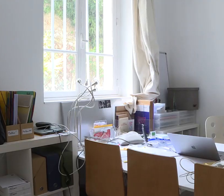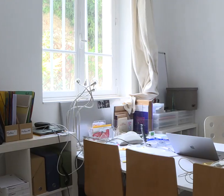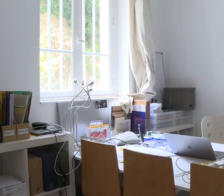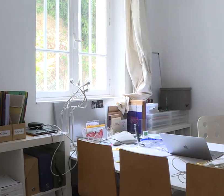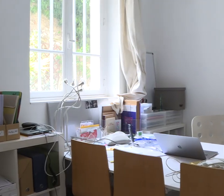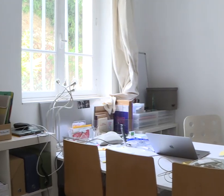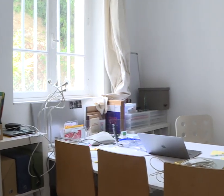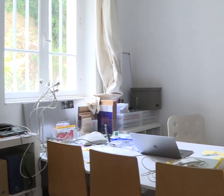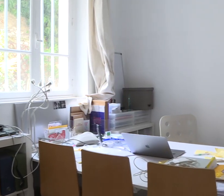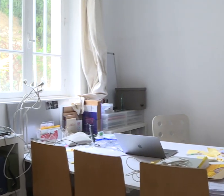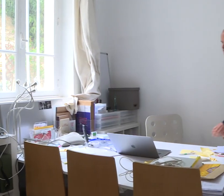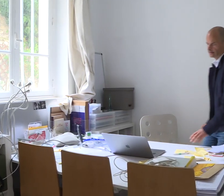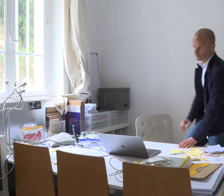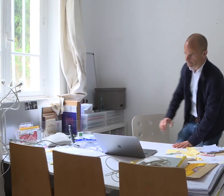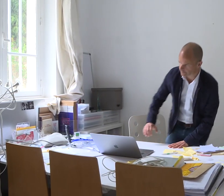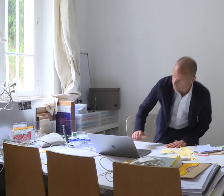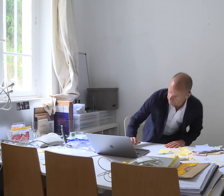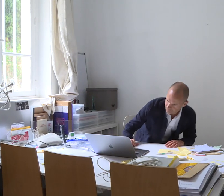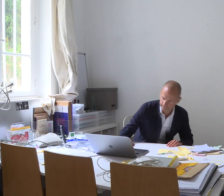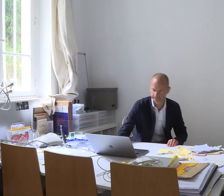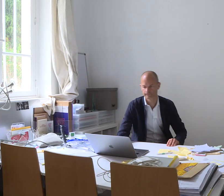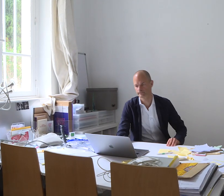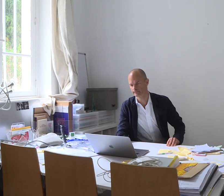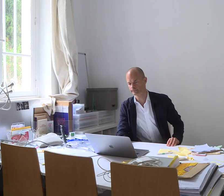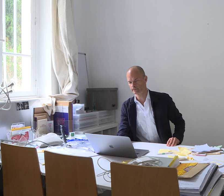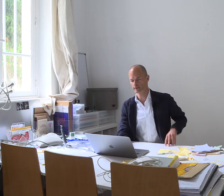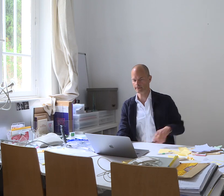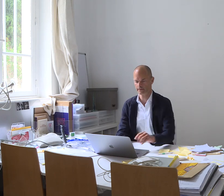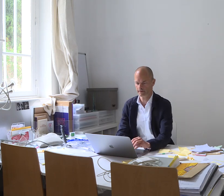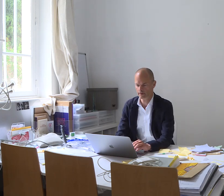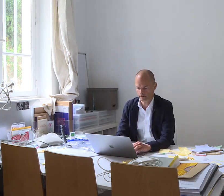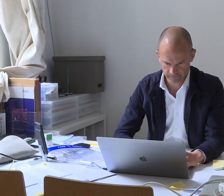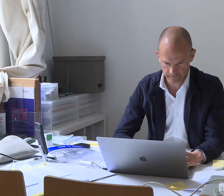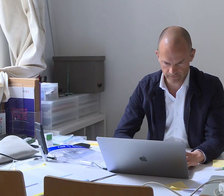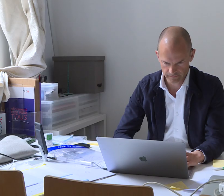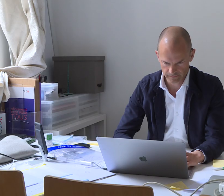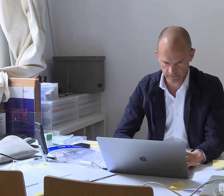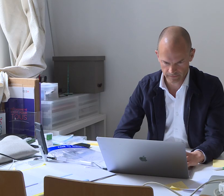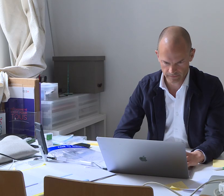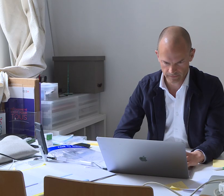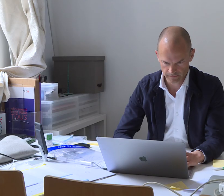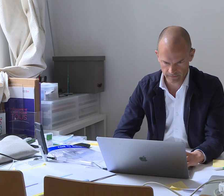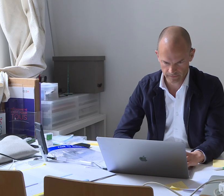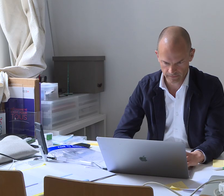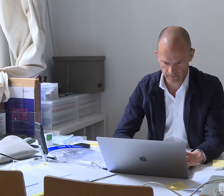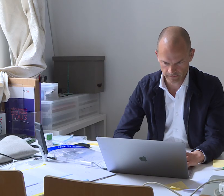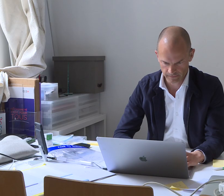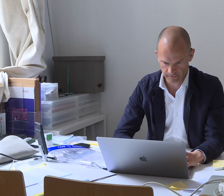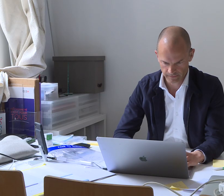She's not alone. An estimated 8% of the French population are hard of hearing. The President of France's Advisory Council for